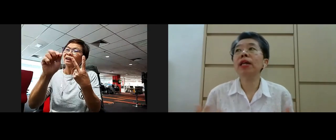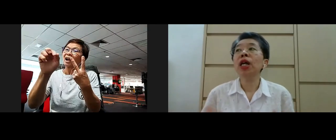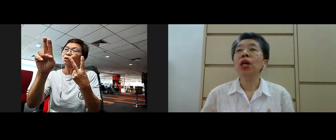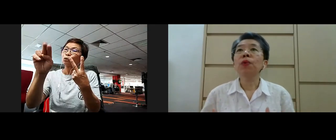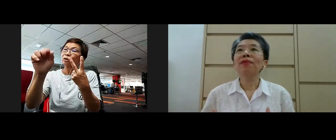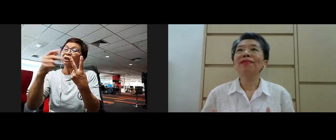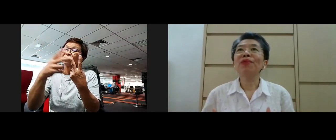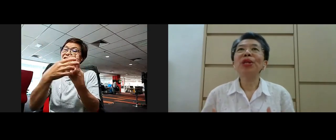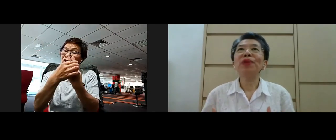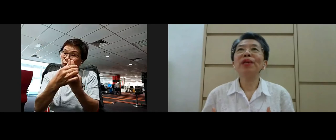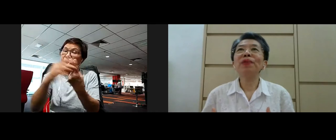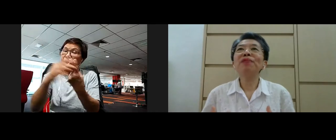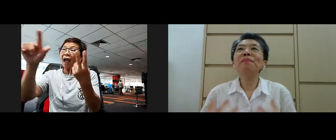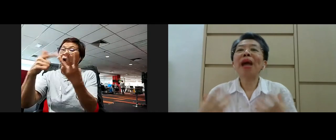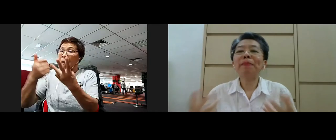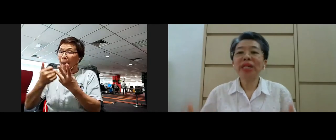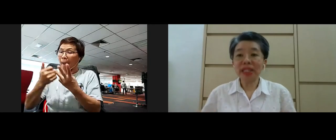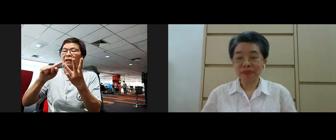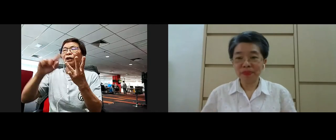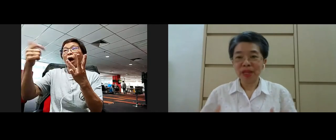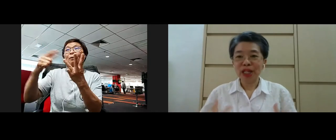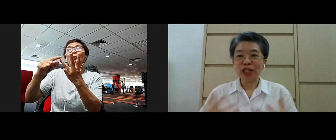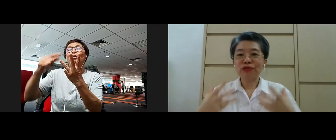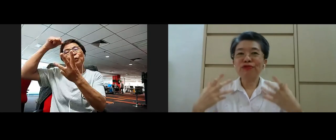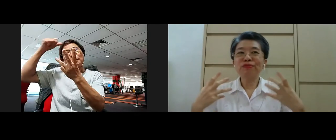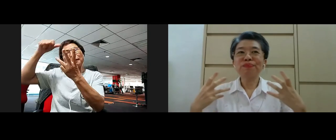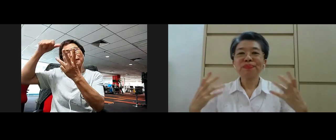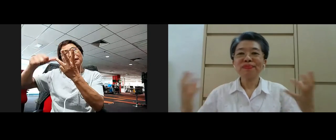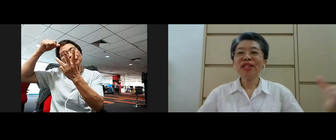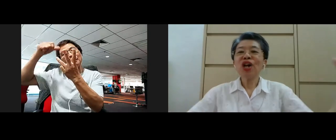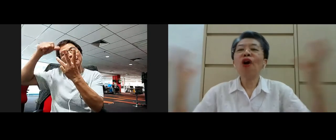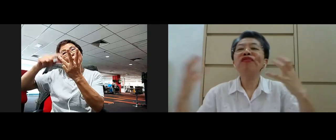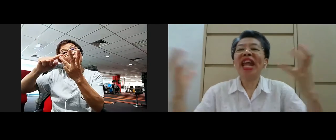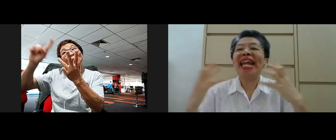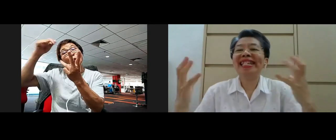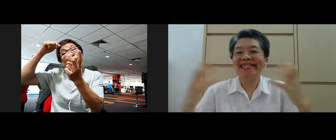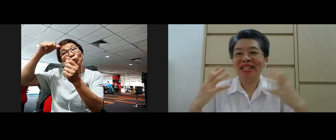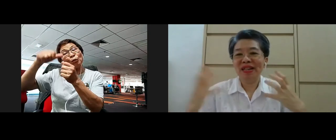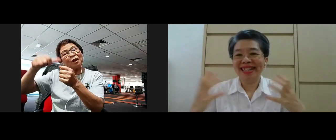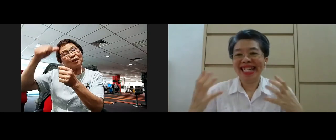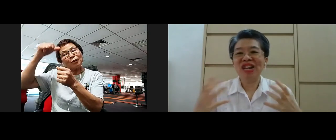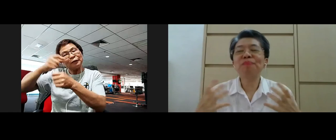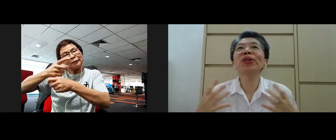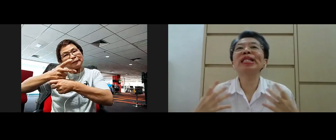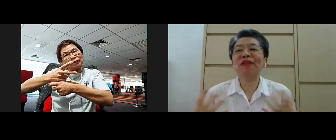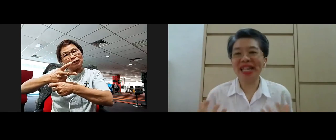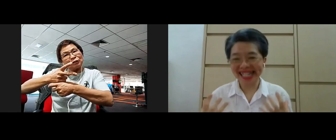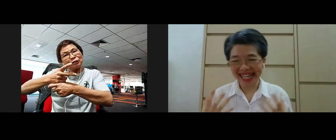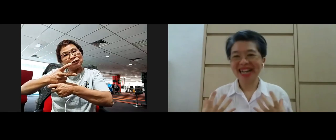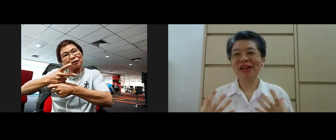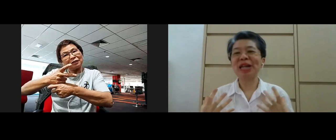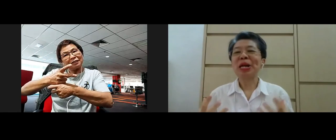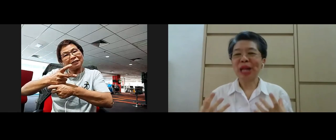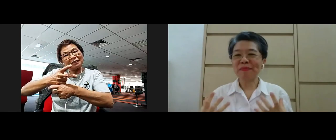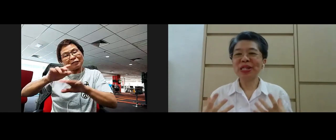us is that we remember to contain you know positiveness